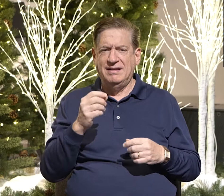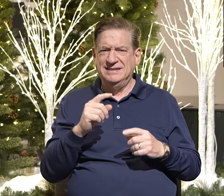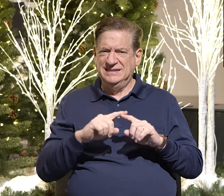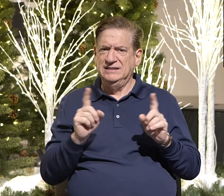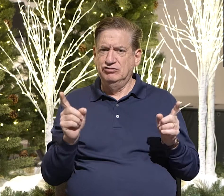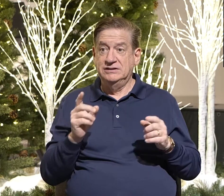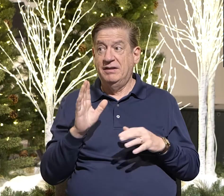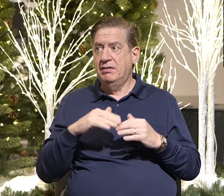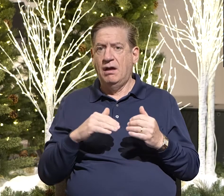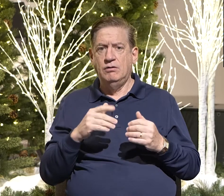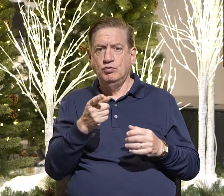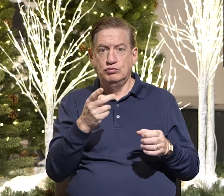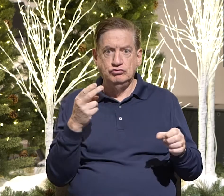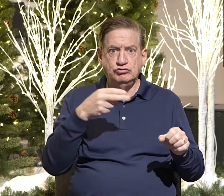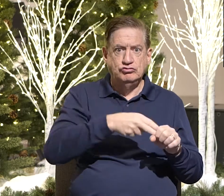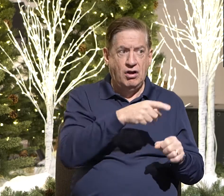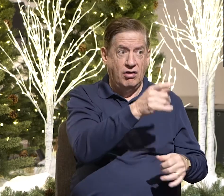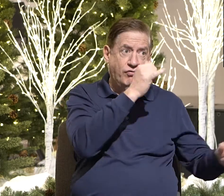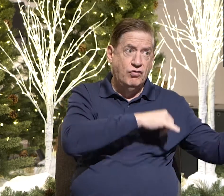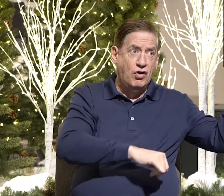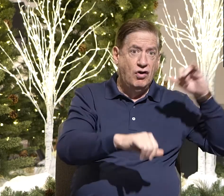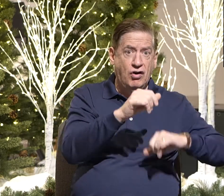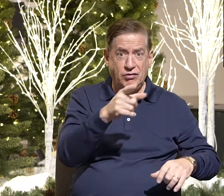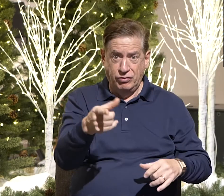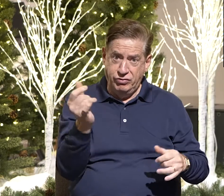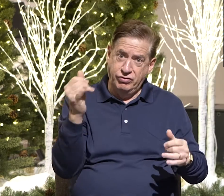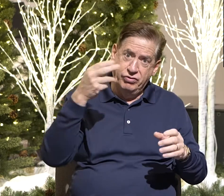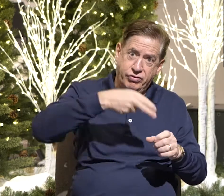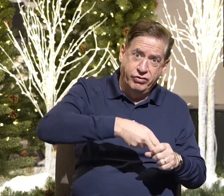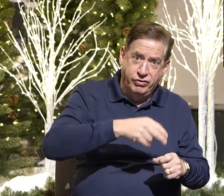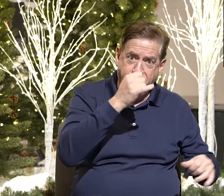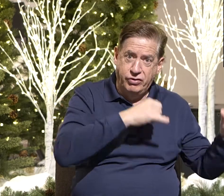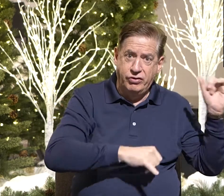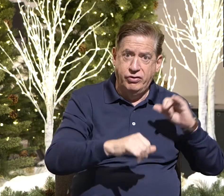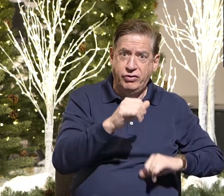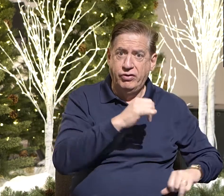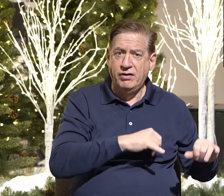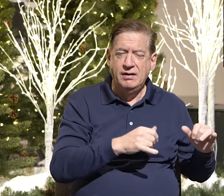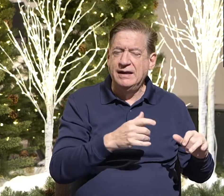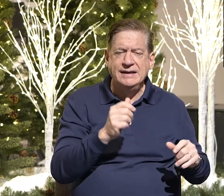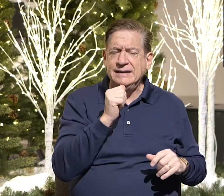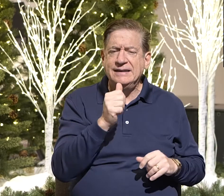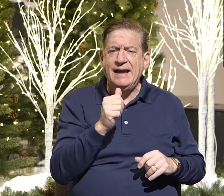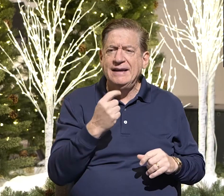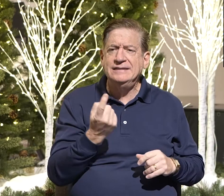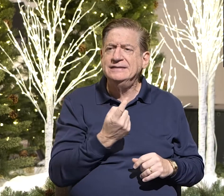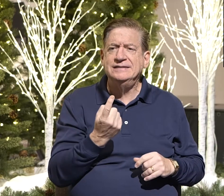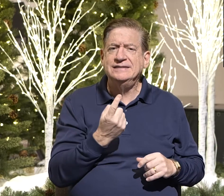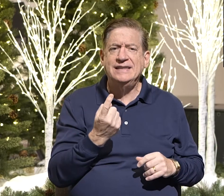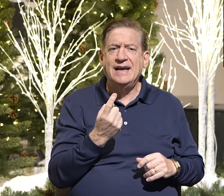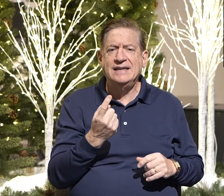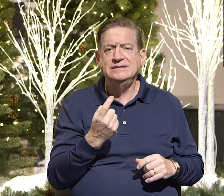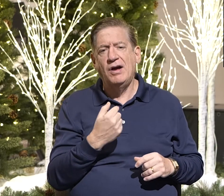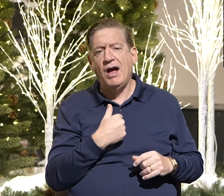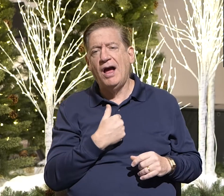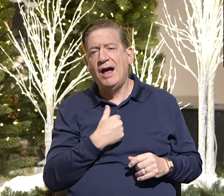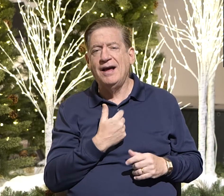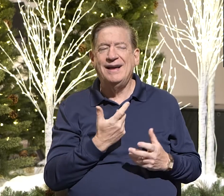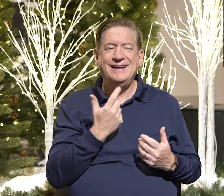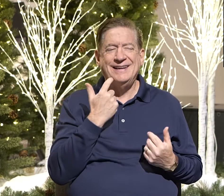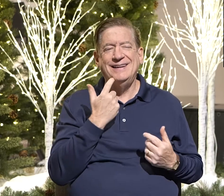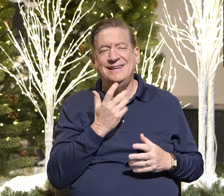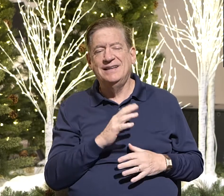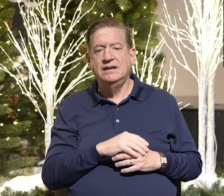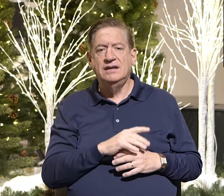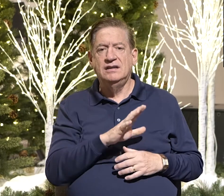There's, there's, I mean, you know it. It's, it's not just chuckling. Maybe you're like, oh, that caught you off guard and you kind of chuckled at the